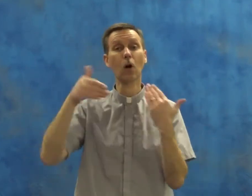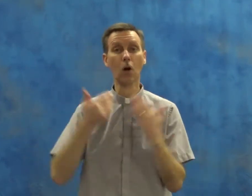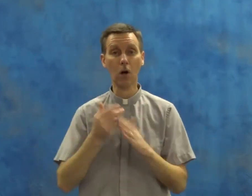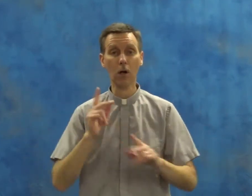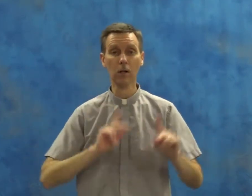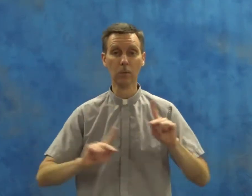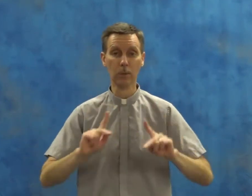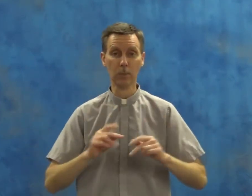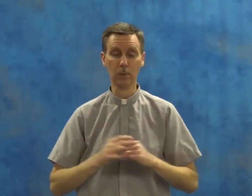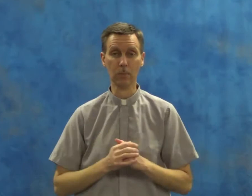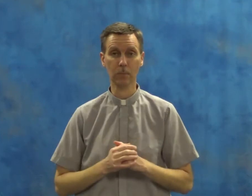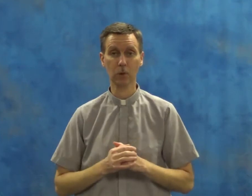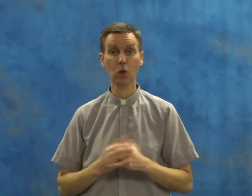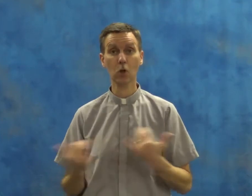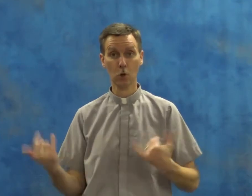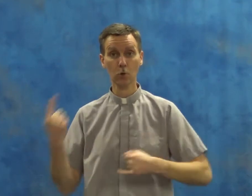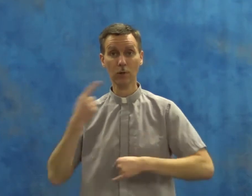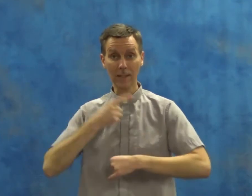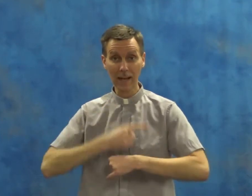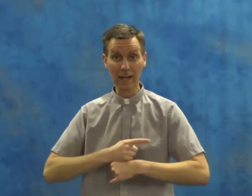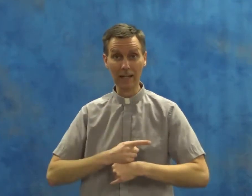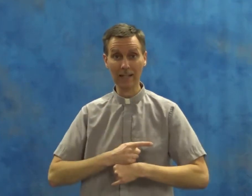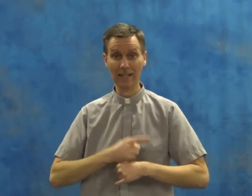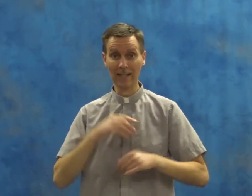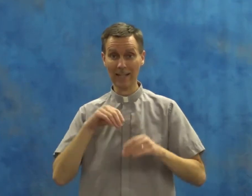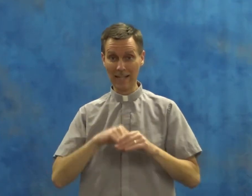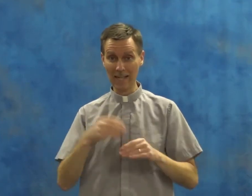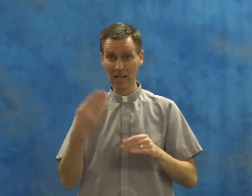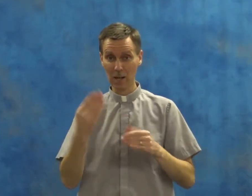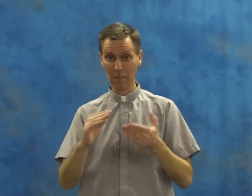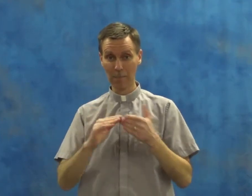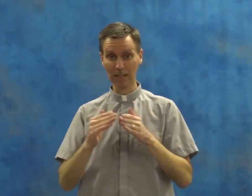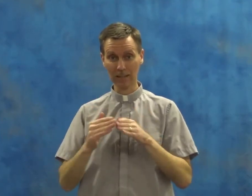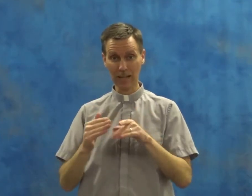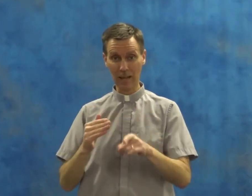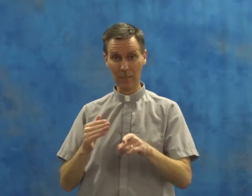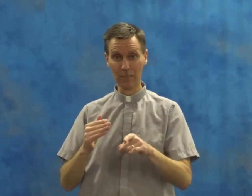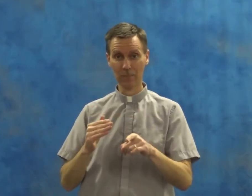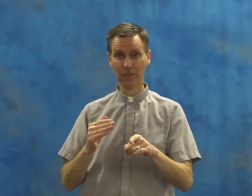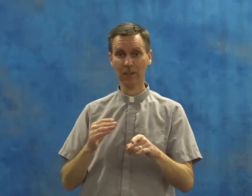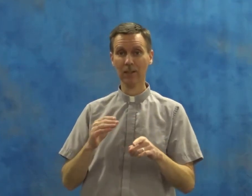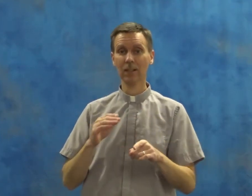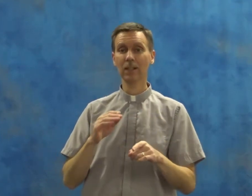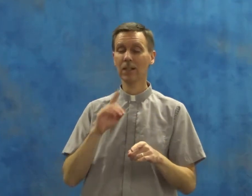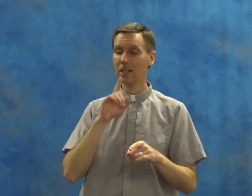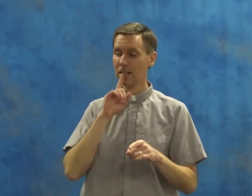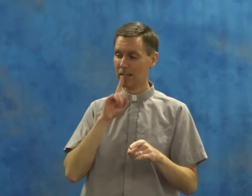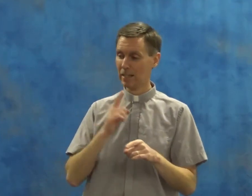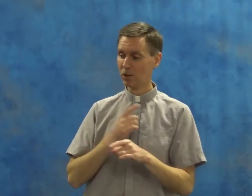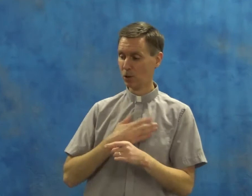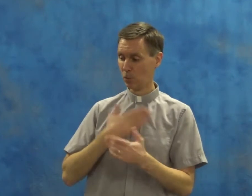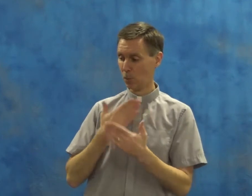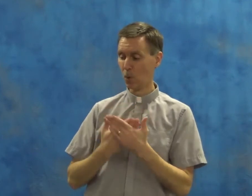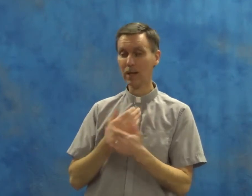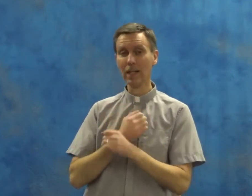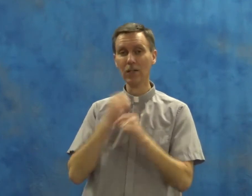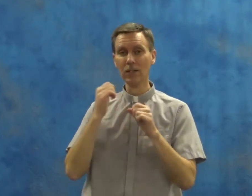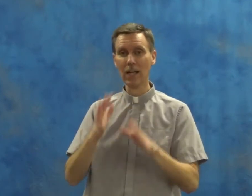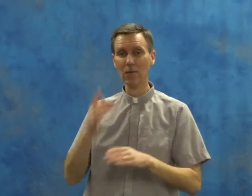all people. Today, in Bethlehem is born a Savior